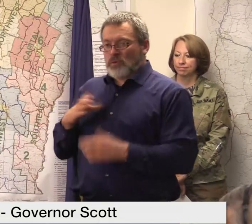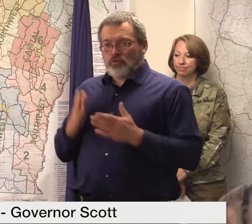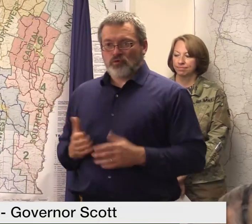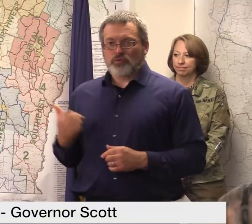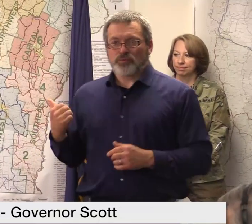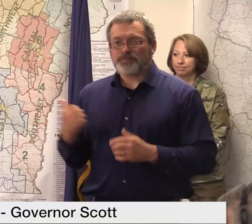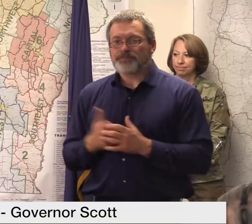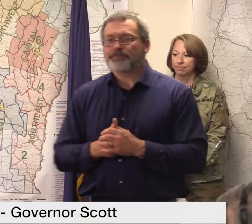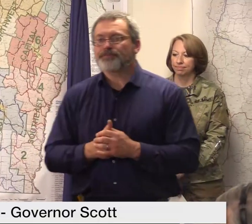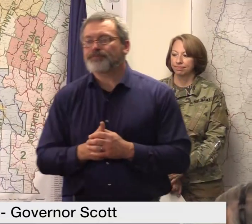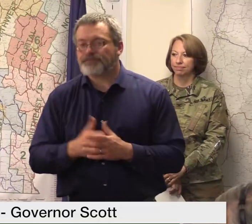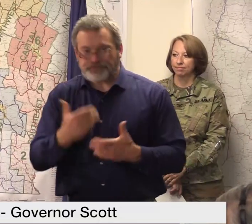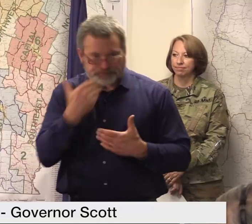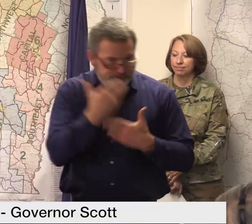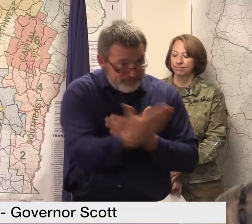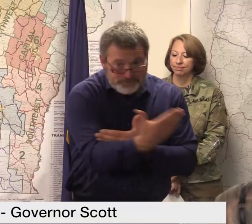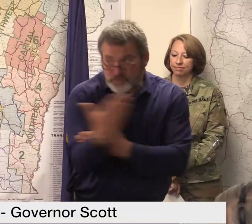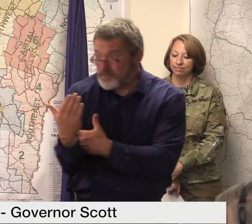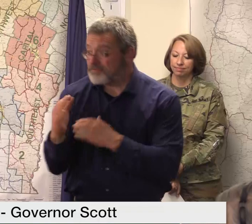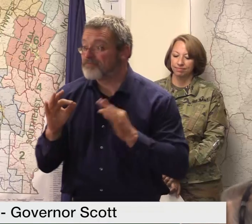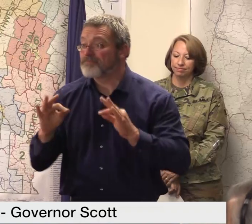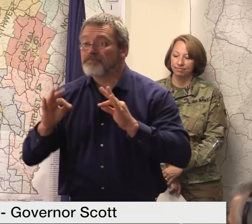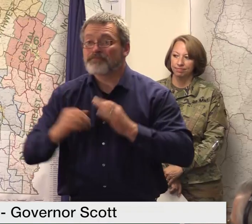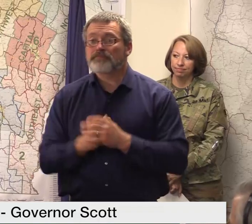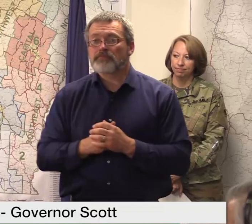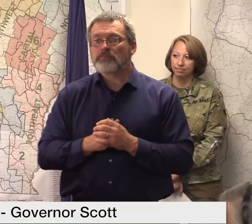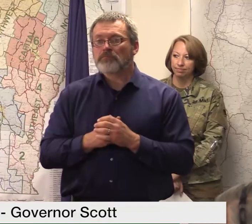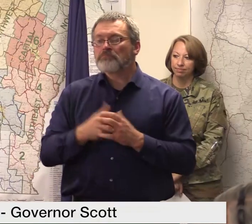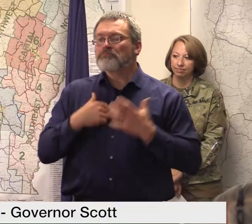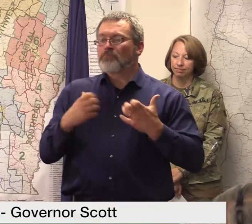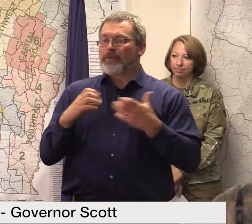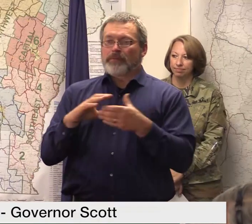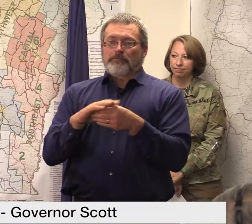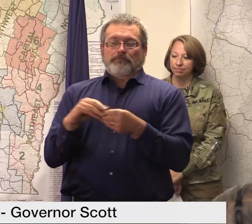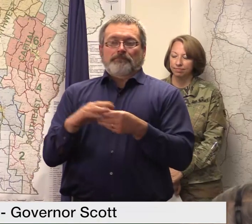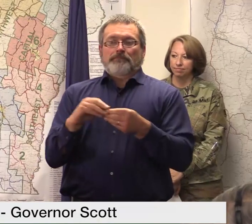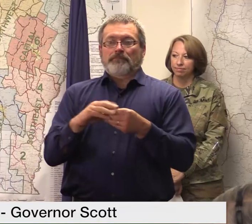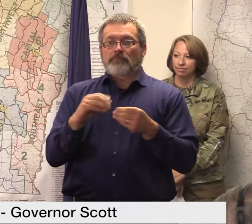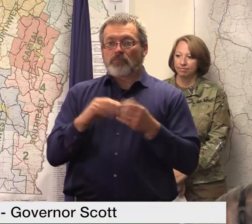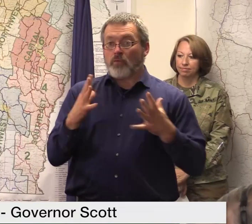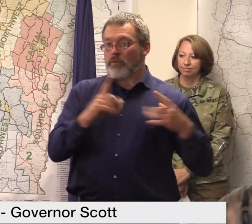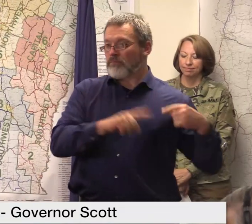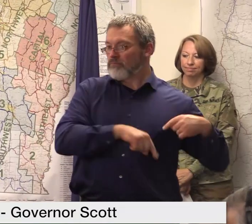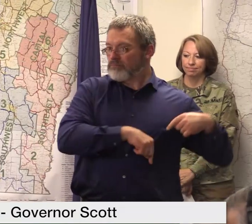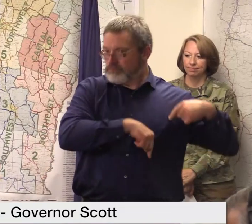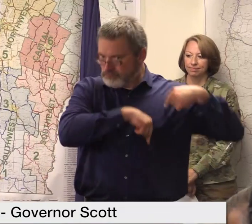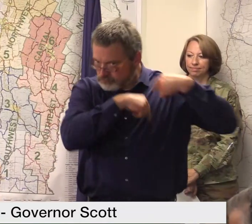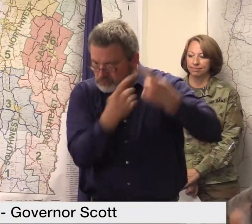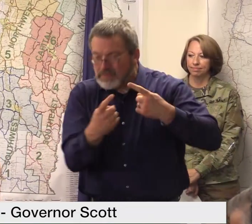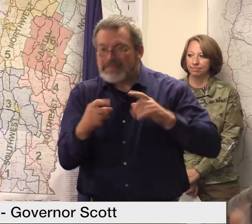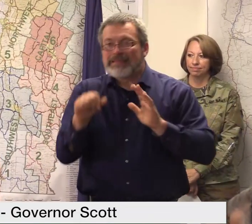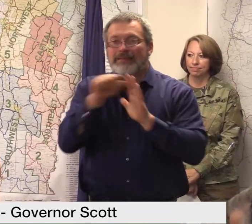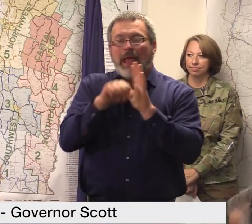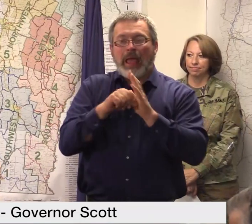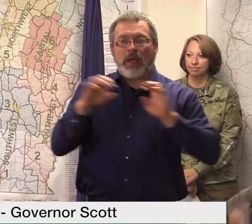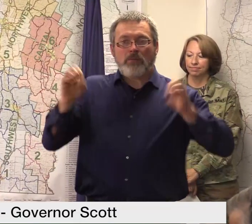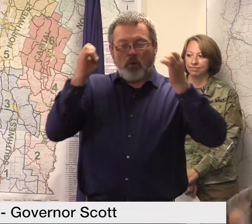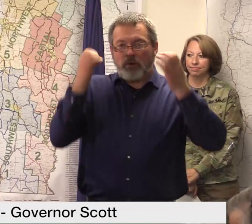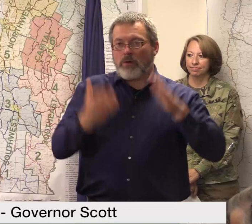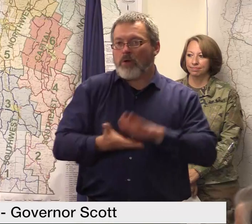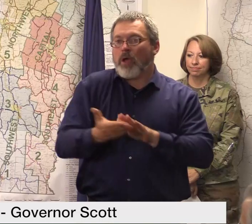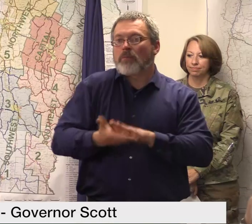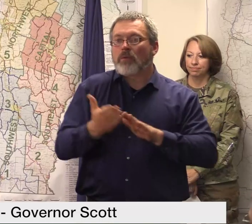here I will provide some information on ongoing state emergency operations center activities also known as the